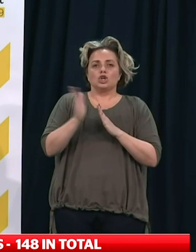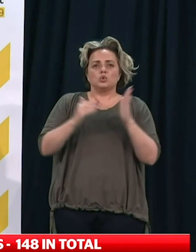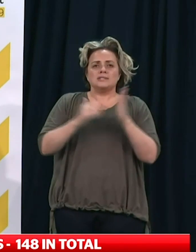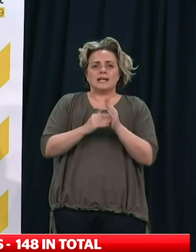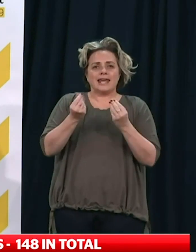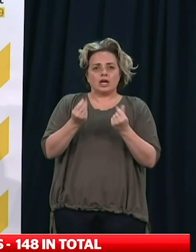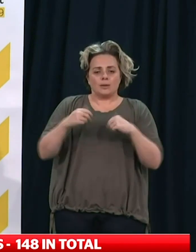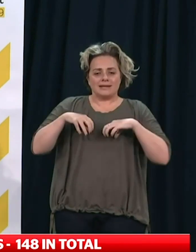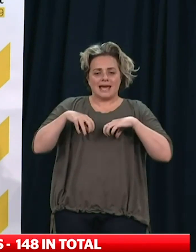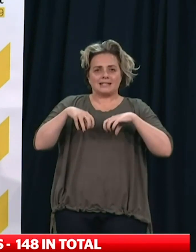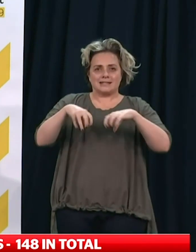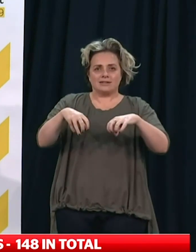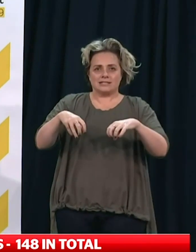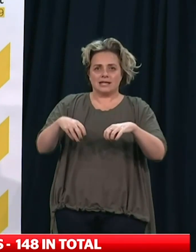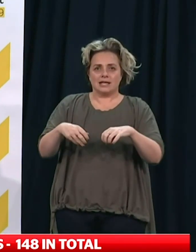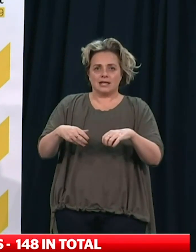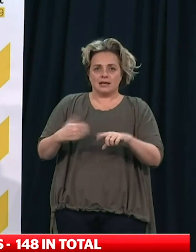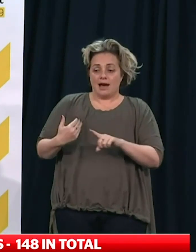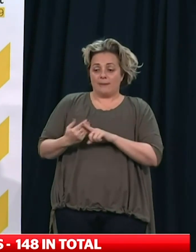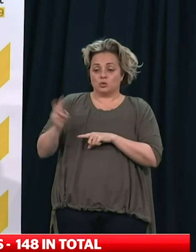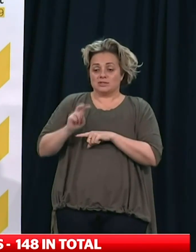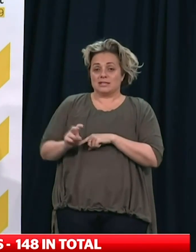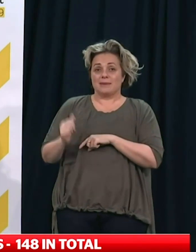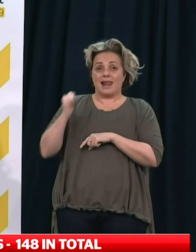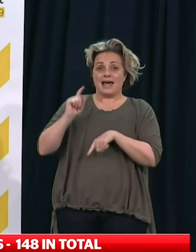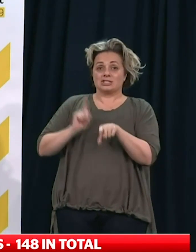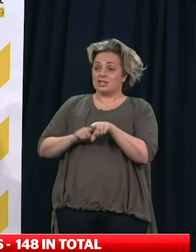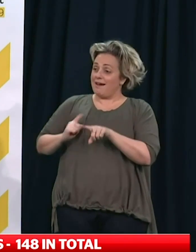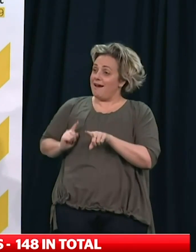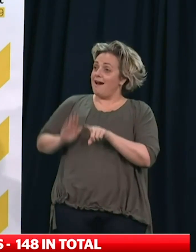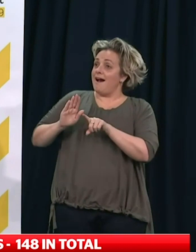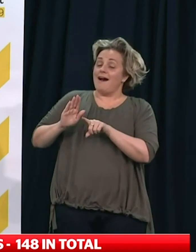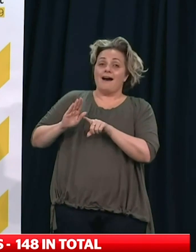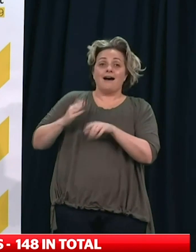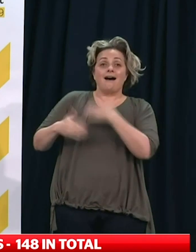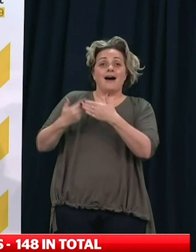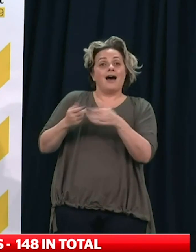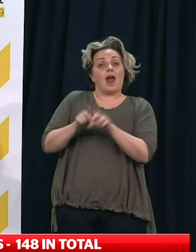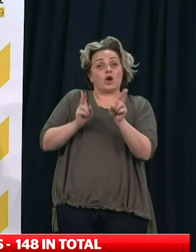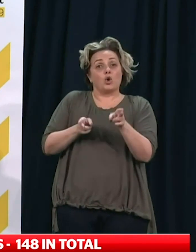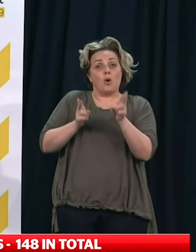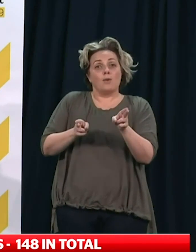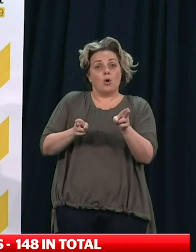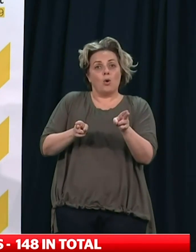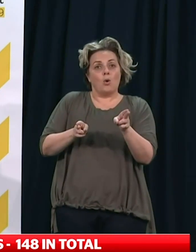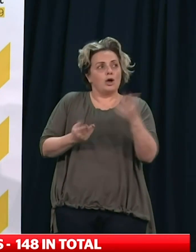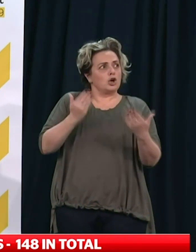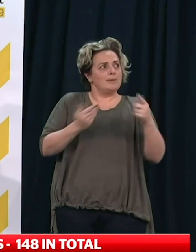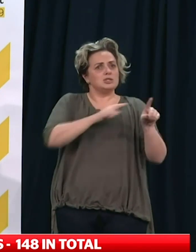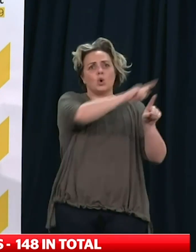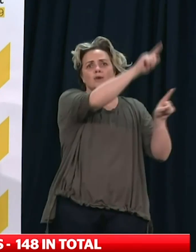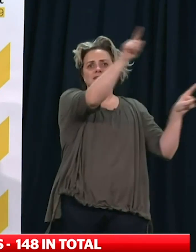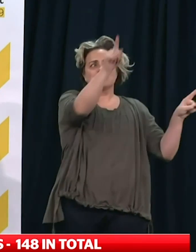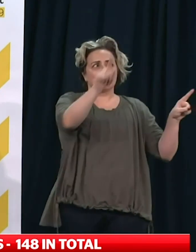economic activity had already risen above pre-COVID levels and we were one of only four economies to rebound so quickly.